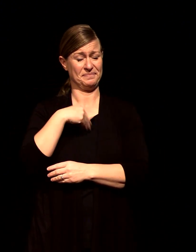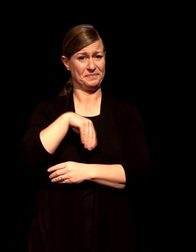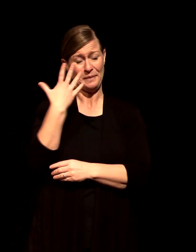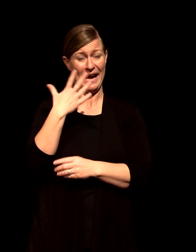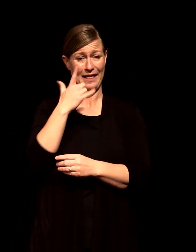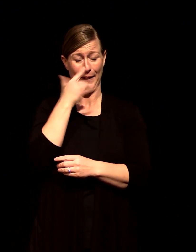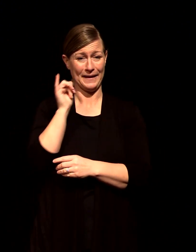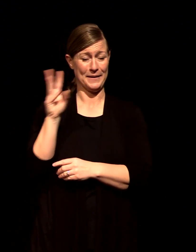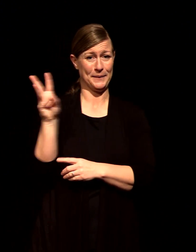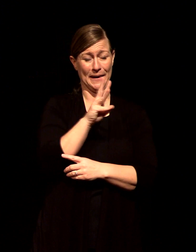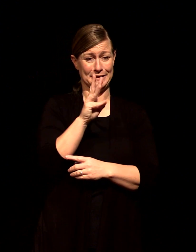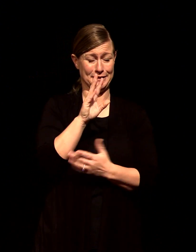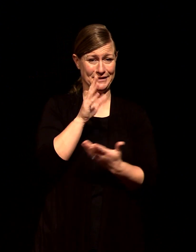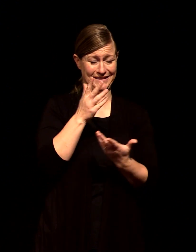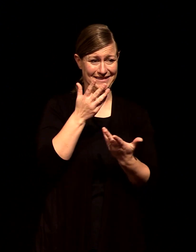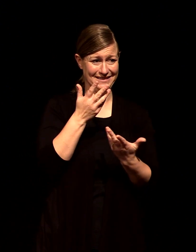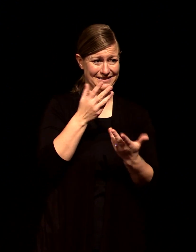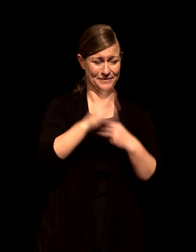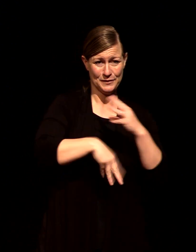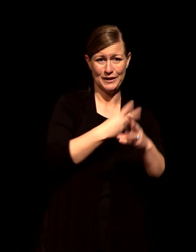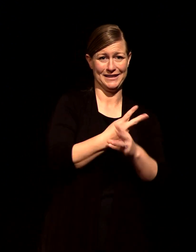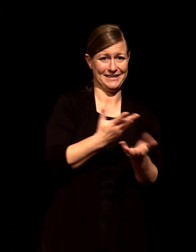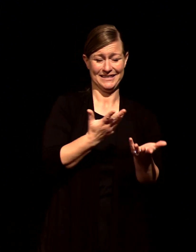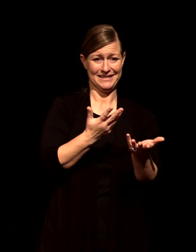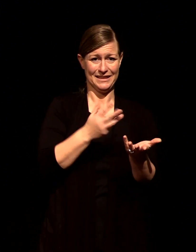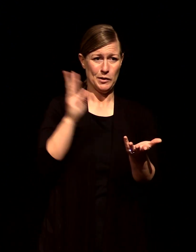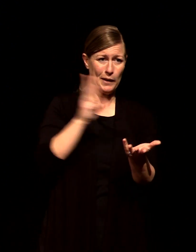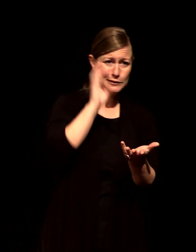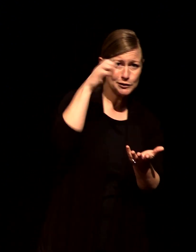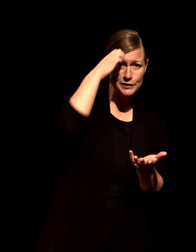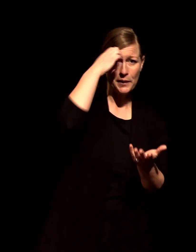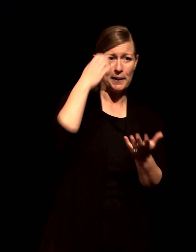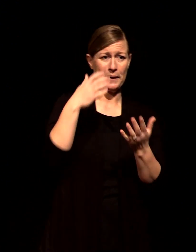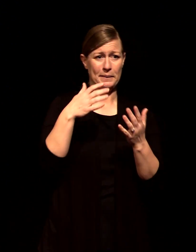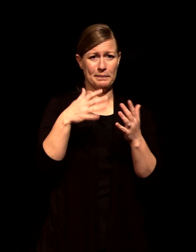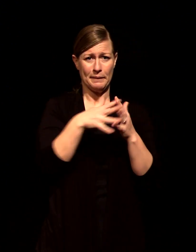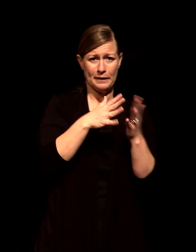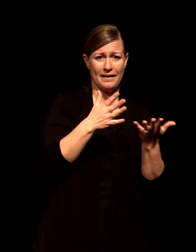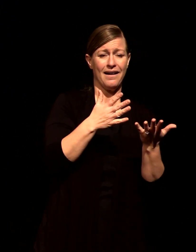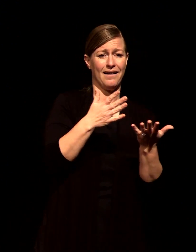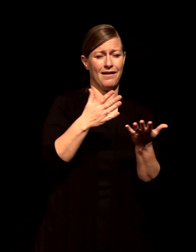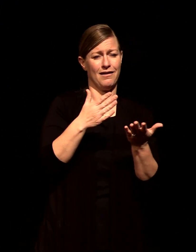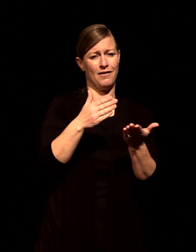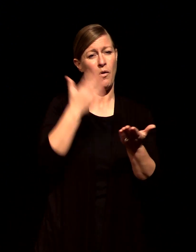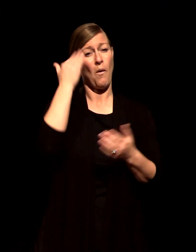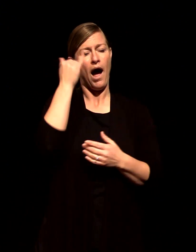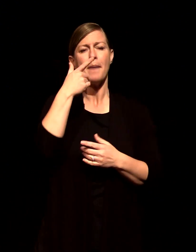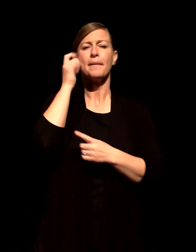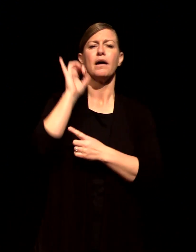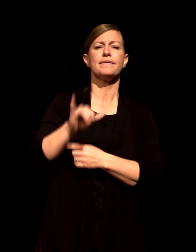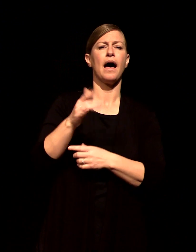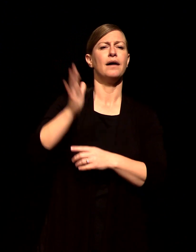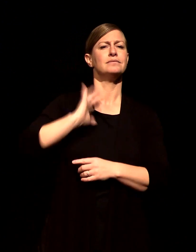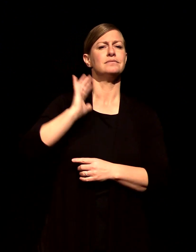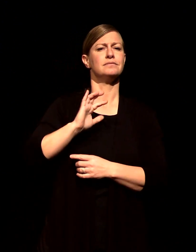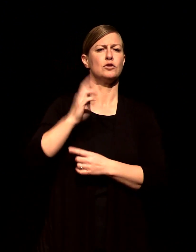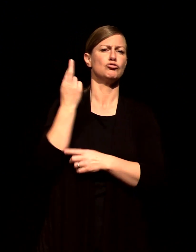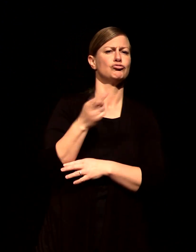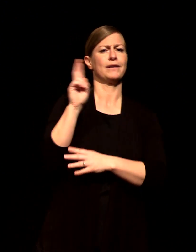and in large part it's the fault of the renaissance movement because the renaissance movement gave us some of the most most well